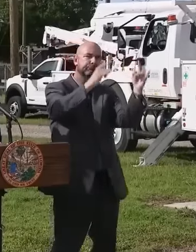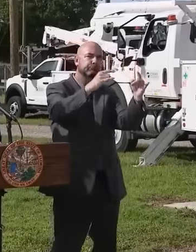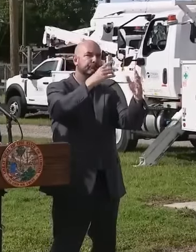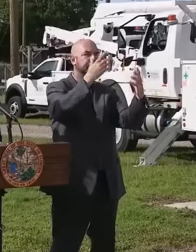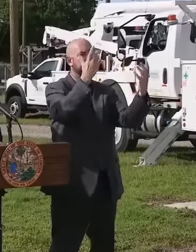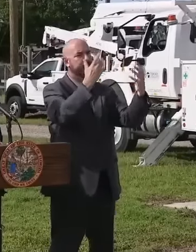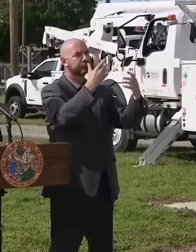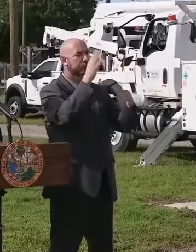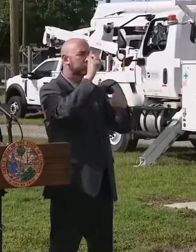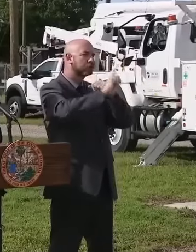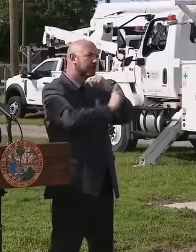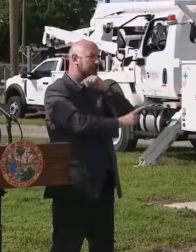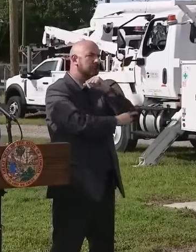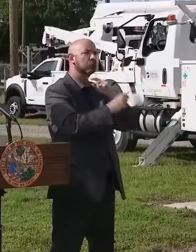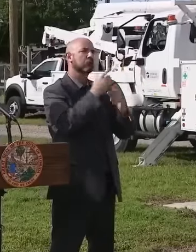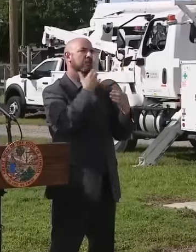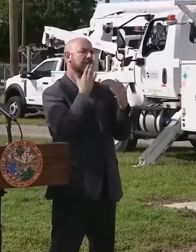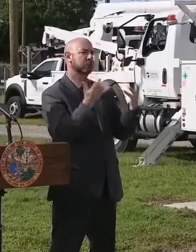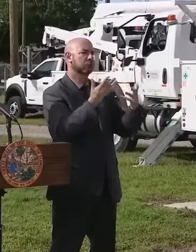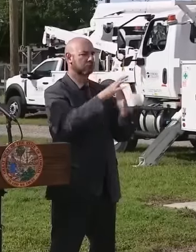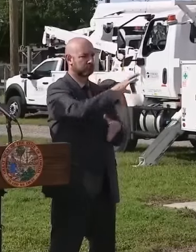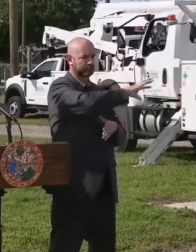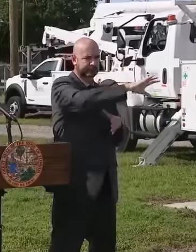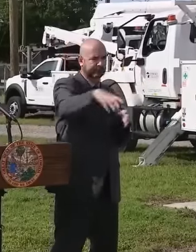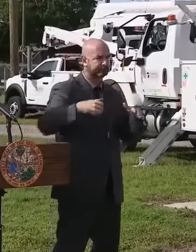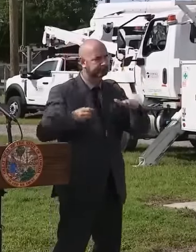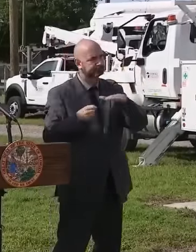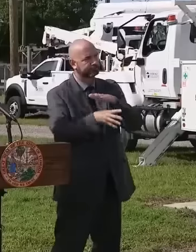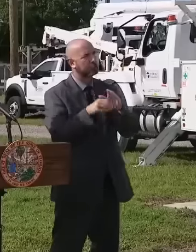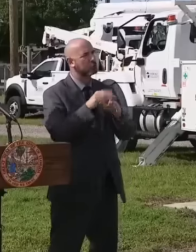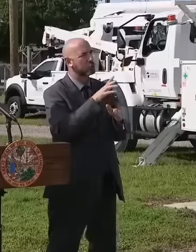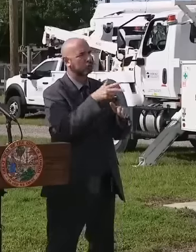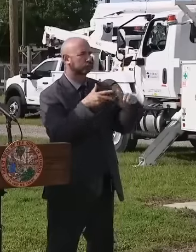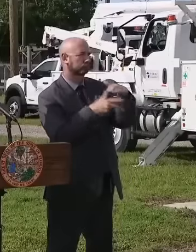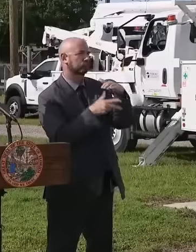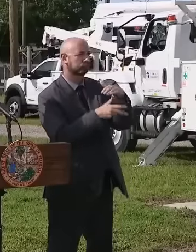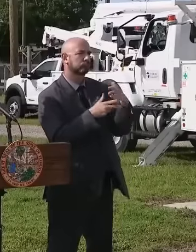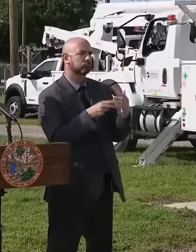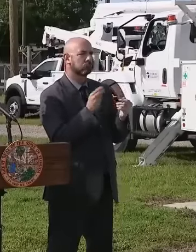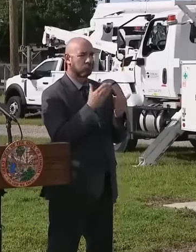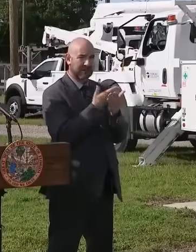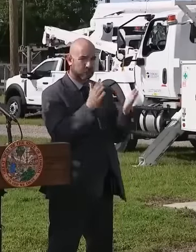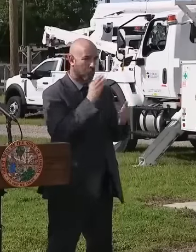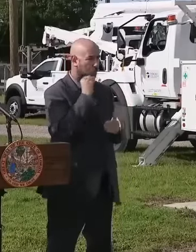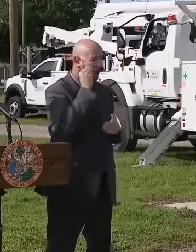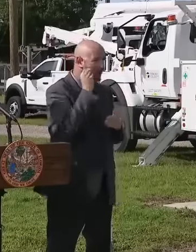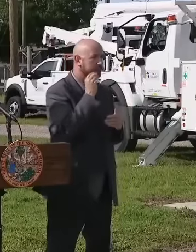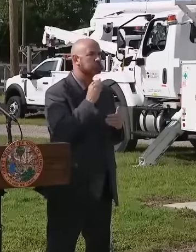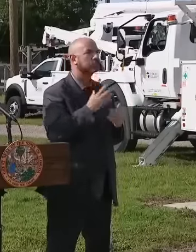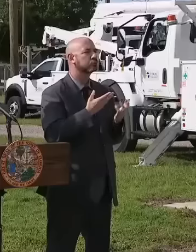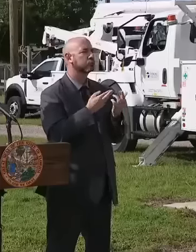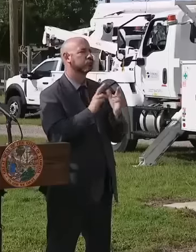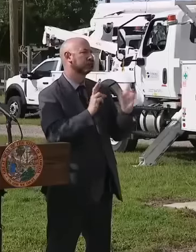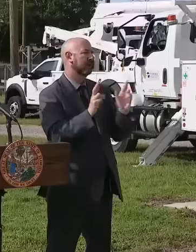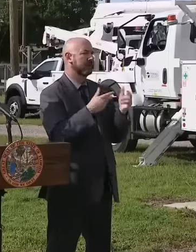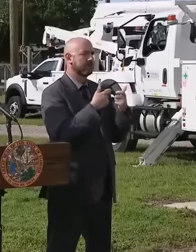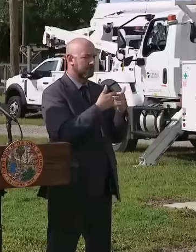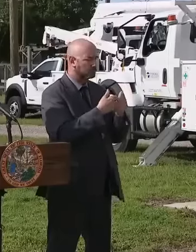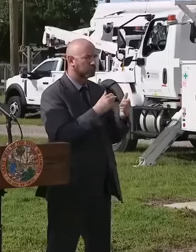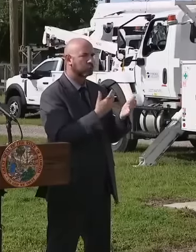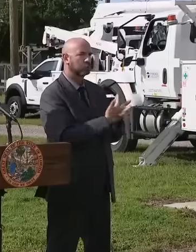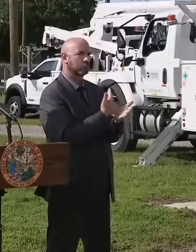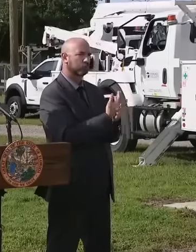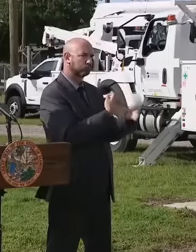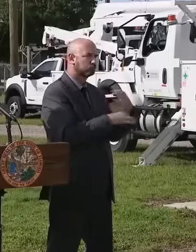Make sure you have fresh batteries in your supply kit. Make sure if you have them or access to them, hand crank weather radios to get those alerts. And then